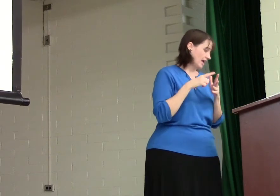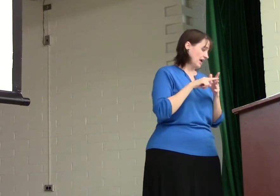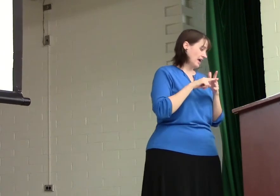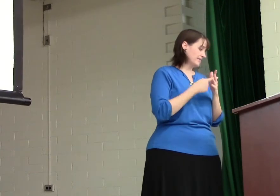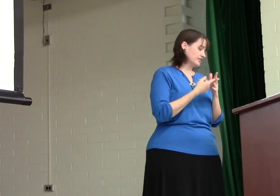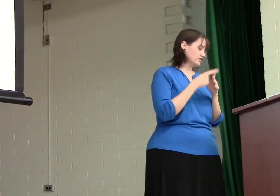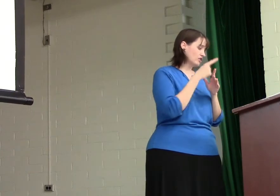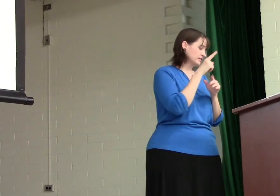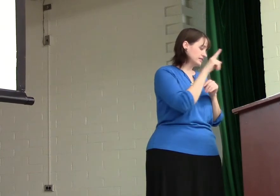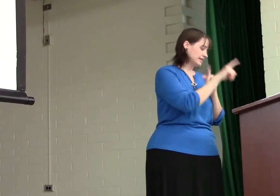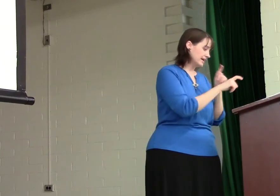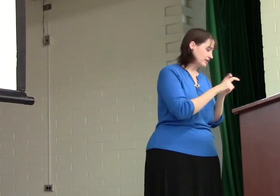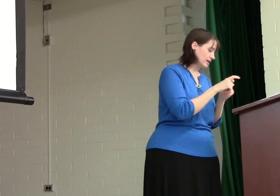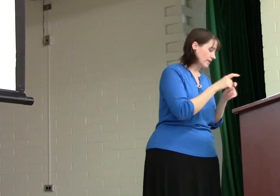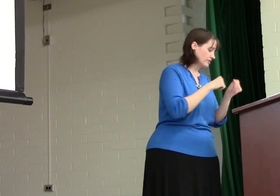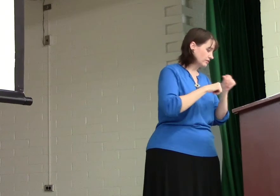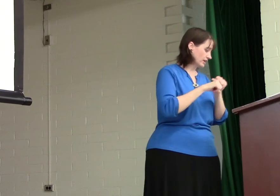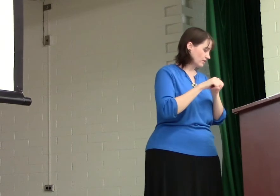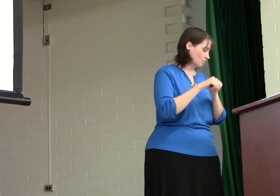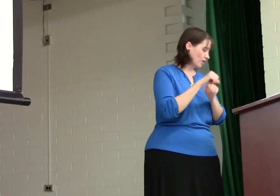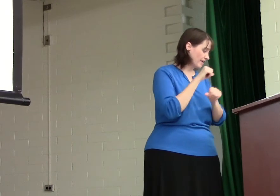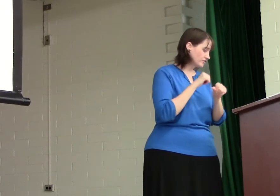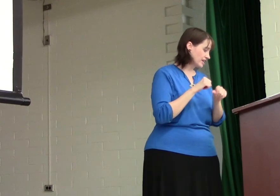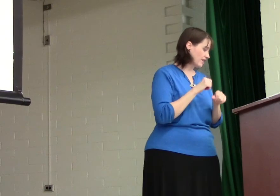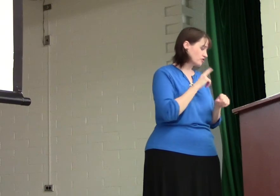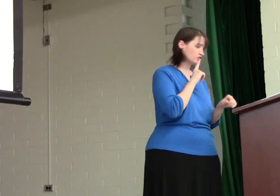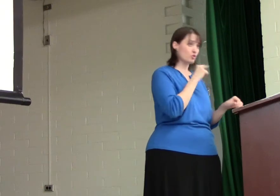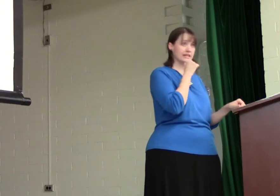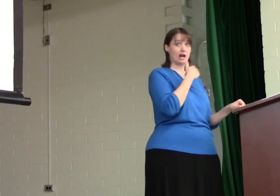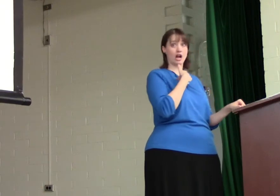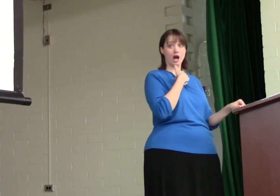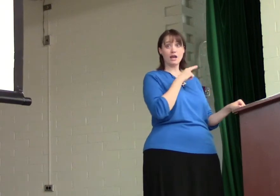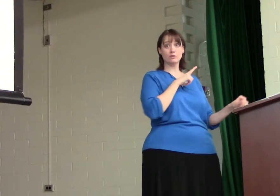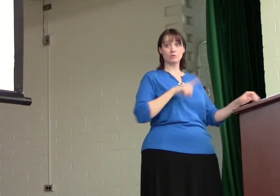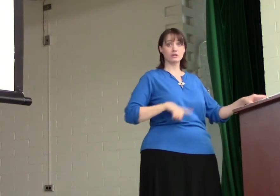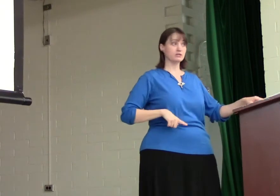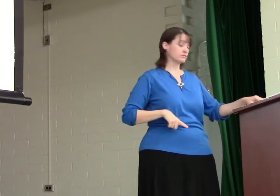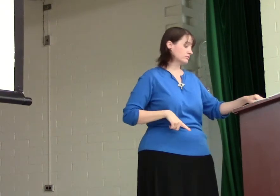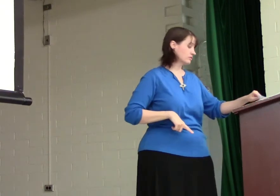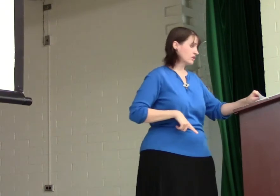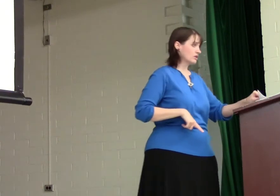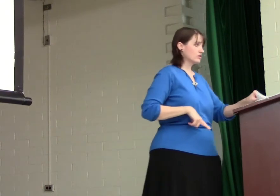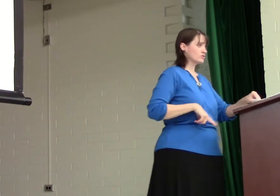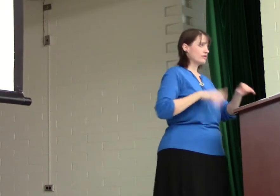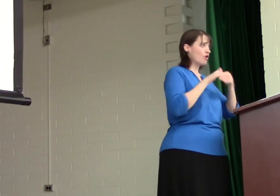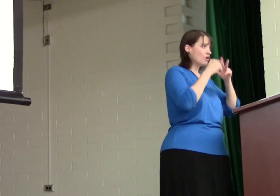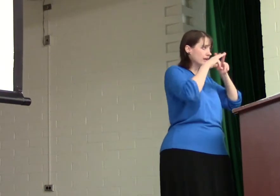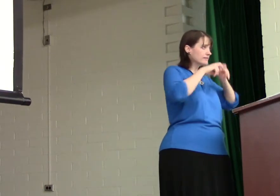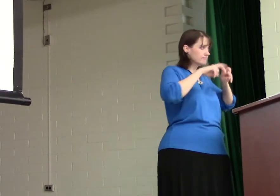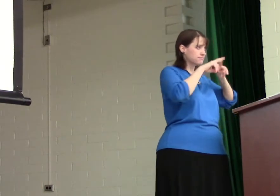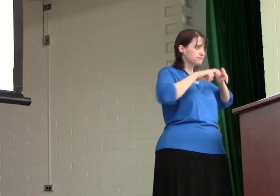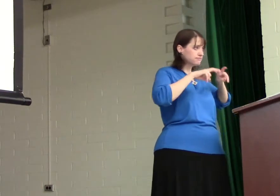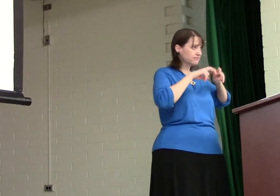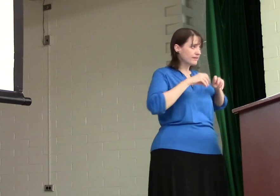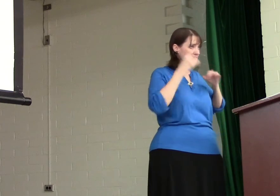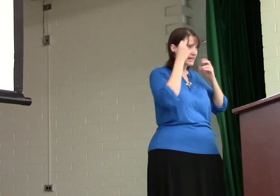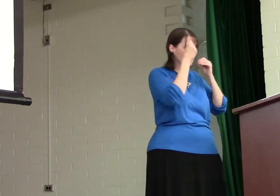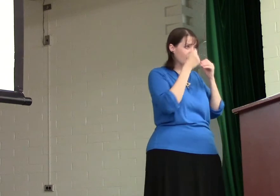And they started to say to him, and one after the other, Surely not I, Lord. So they're all like thinking about,